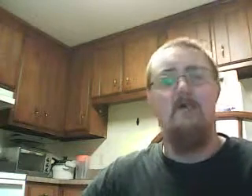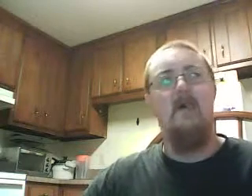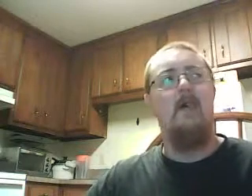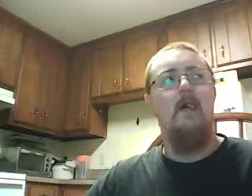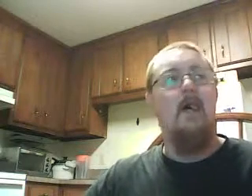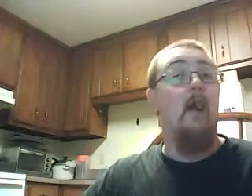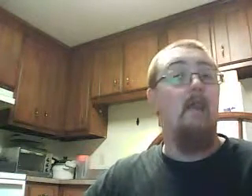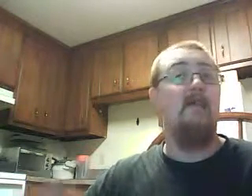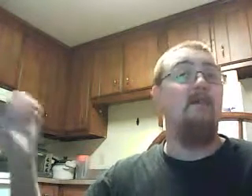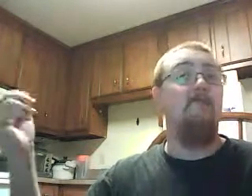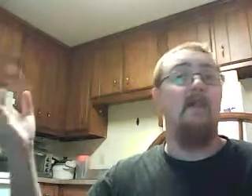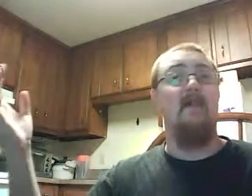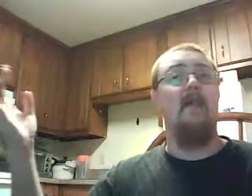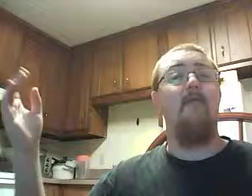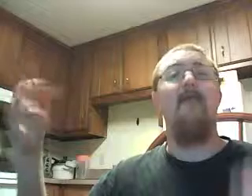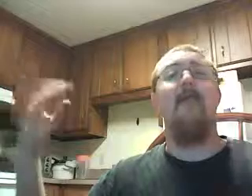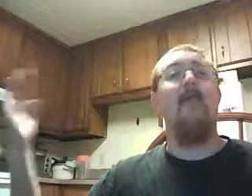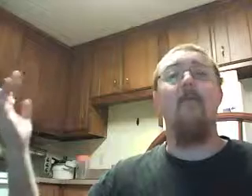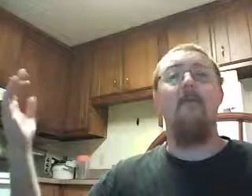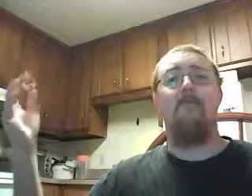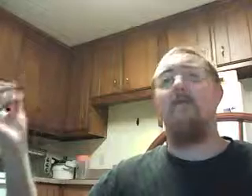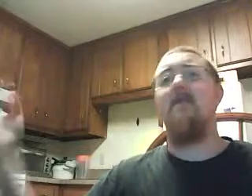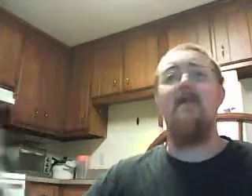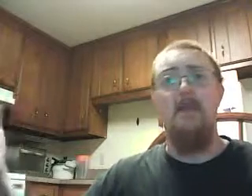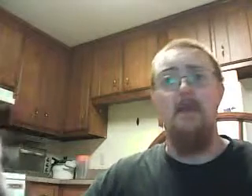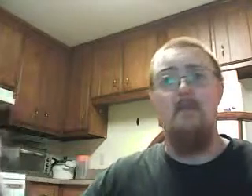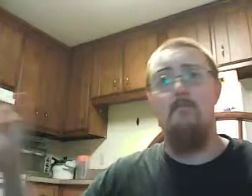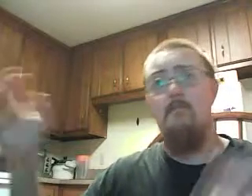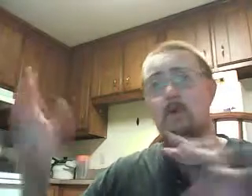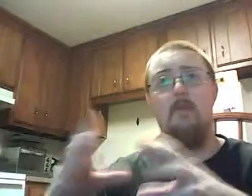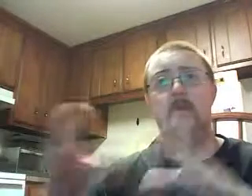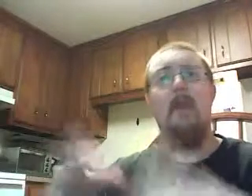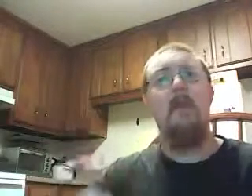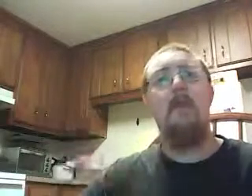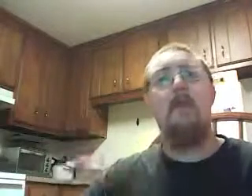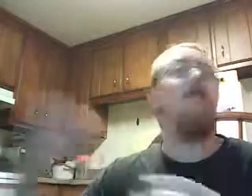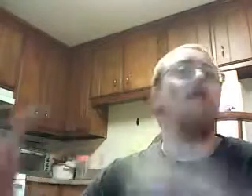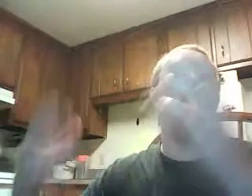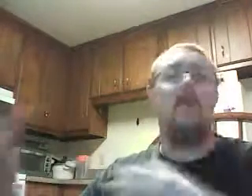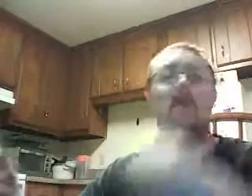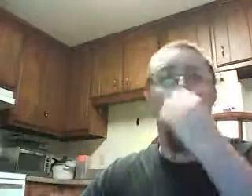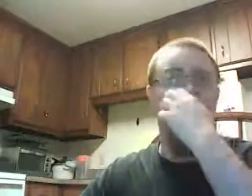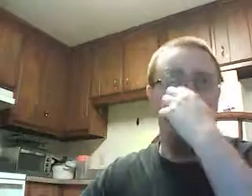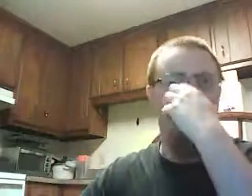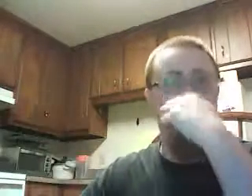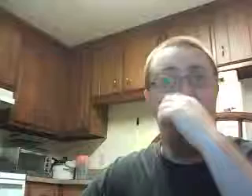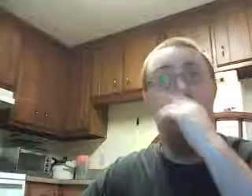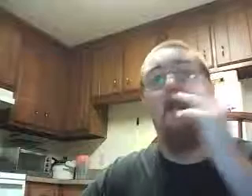thing. Listia, like I said, if you get anything out of it, Listia is a good little website. Use it to your advantage with things you can't